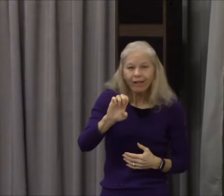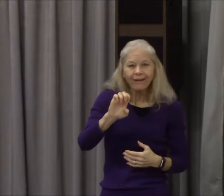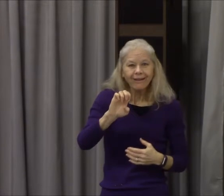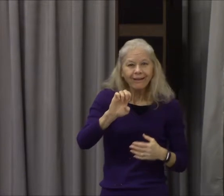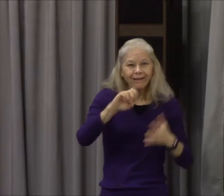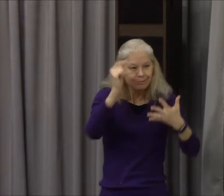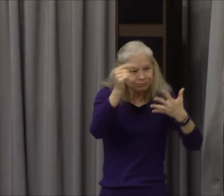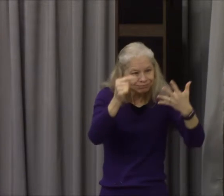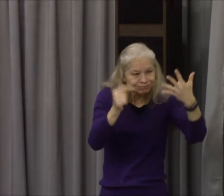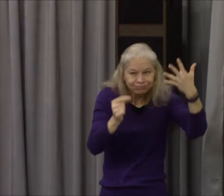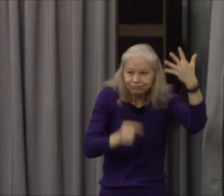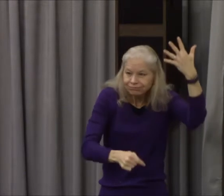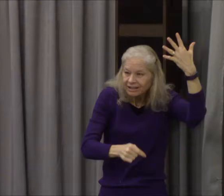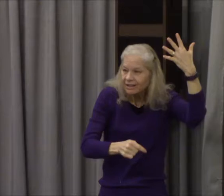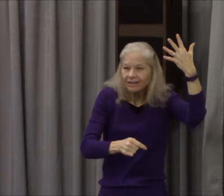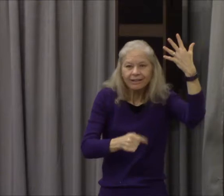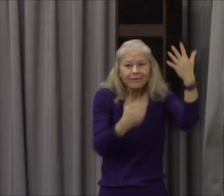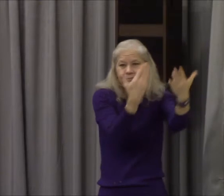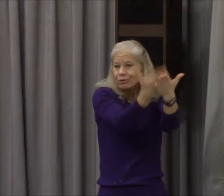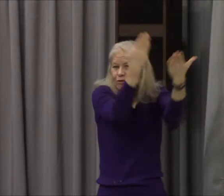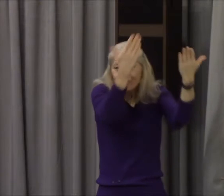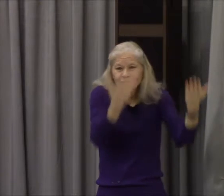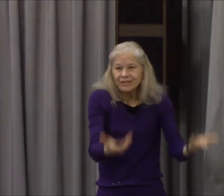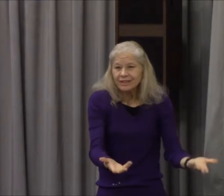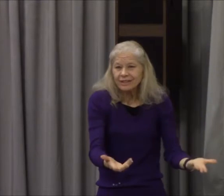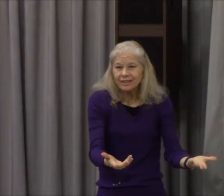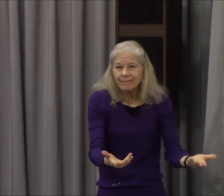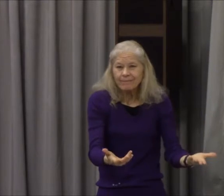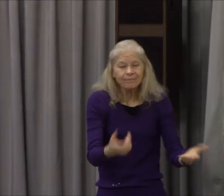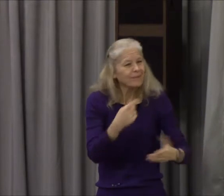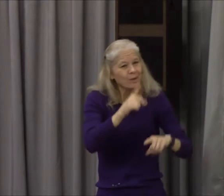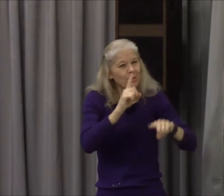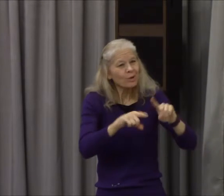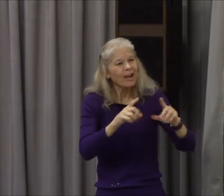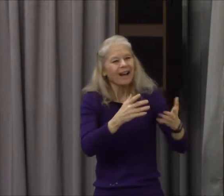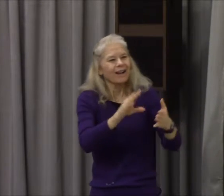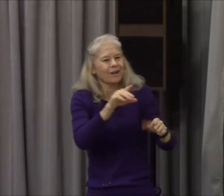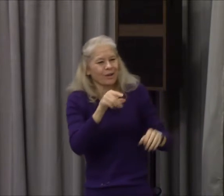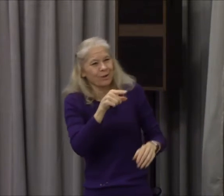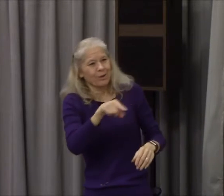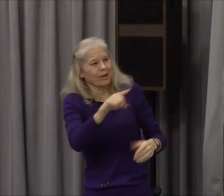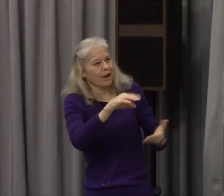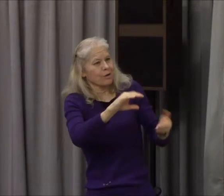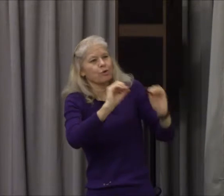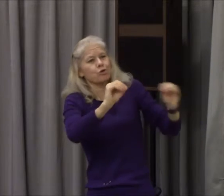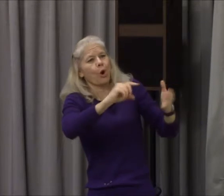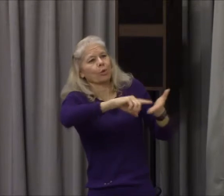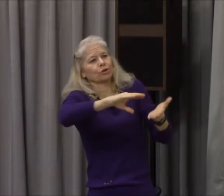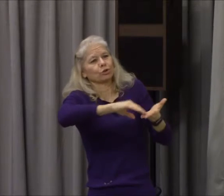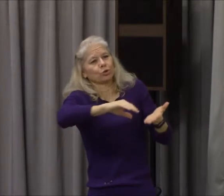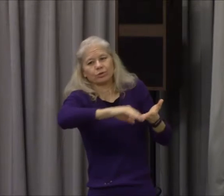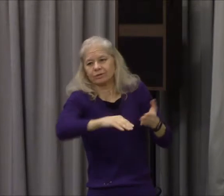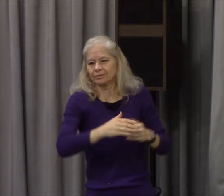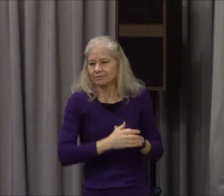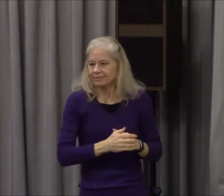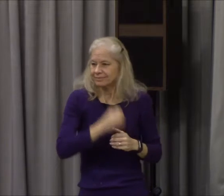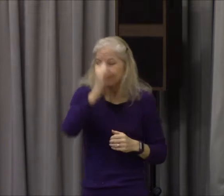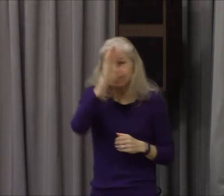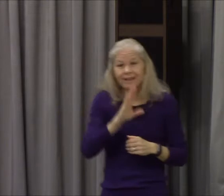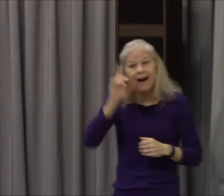made done his will and his ways and his works and children of man I want to look at four appearances of